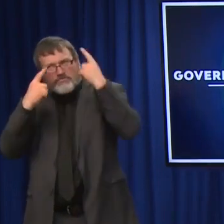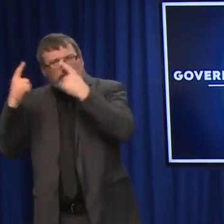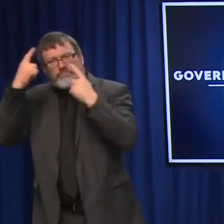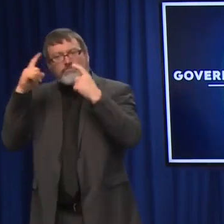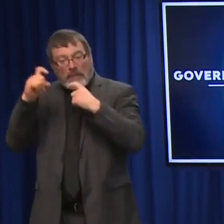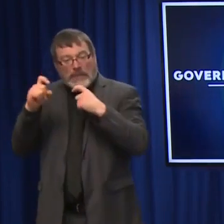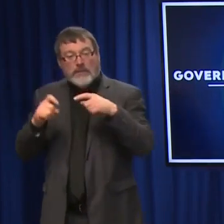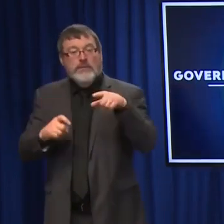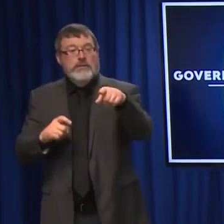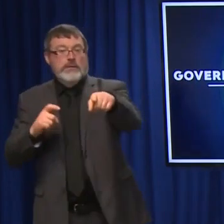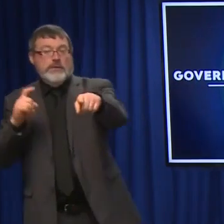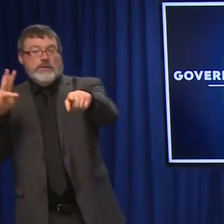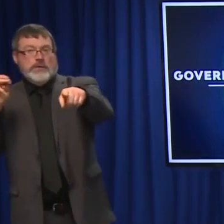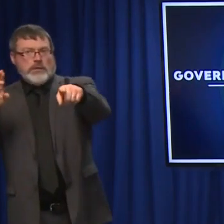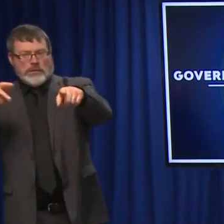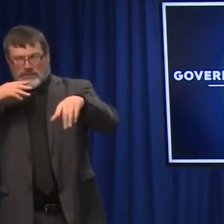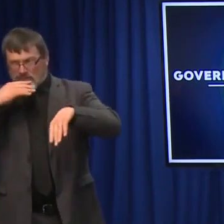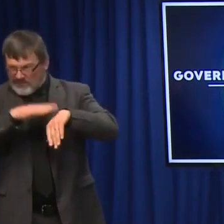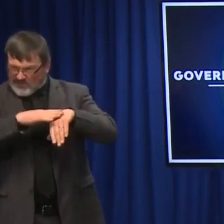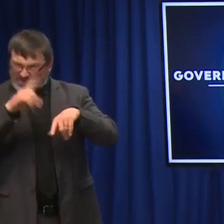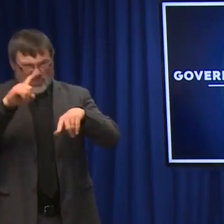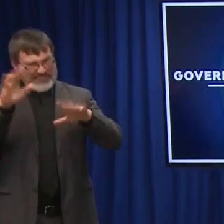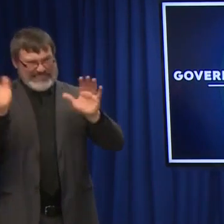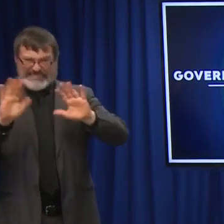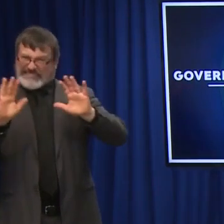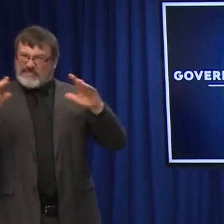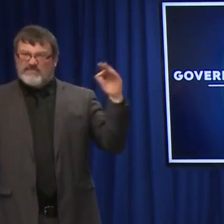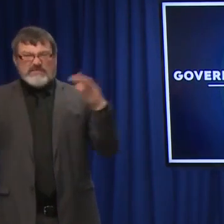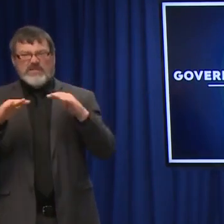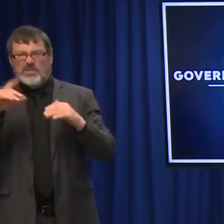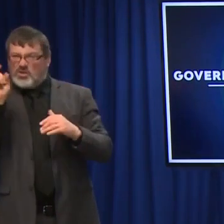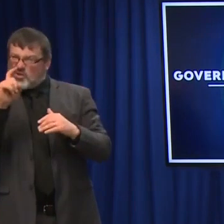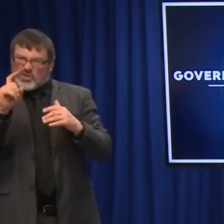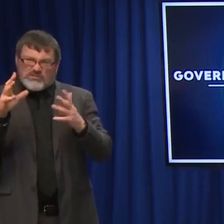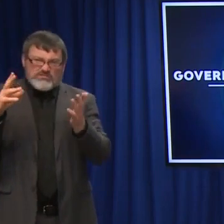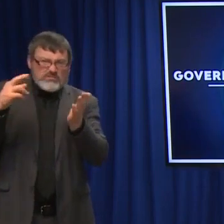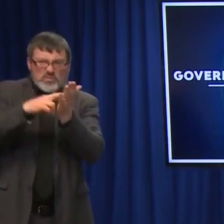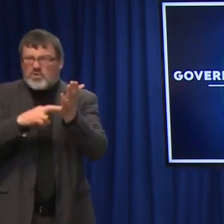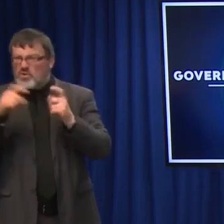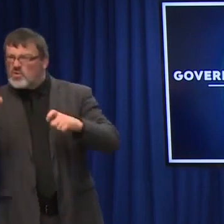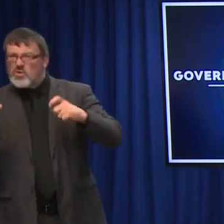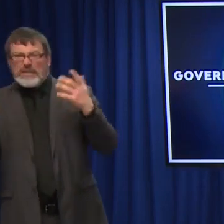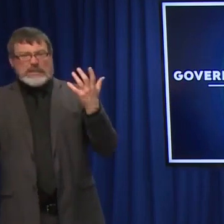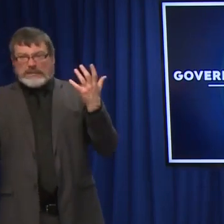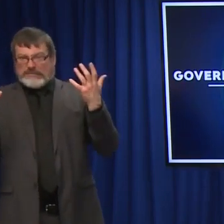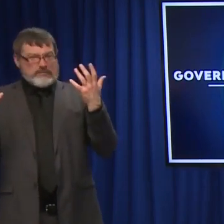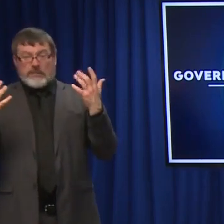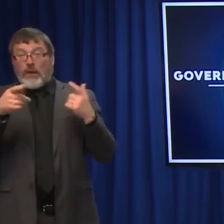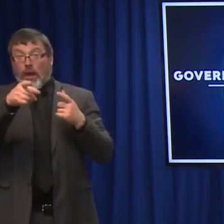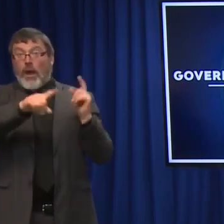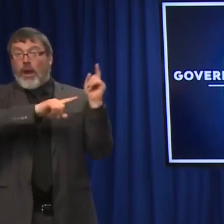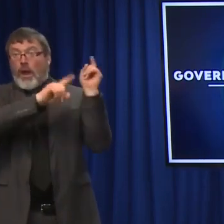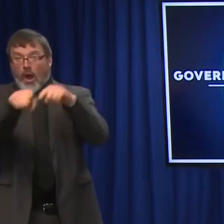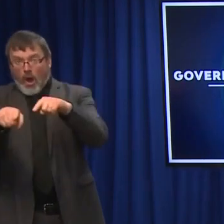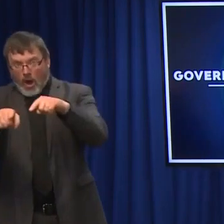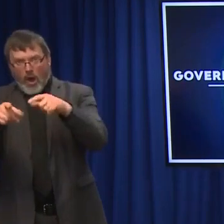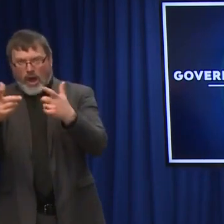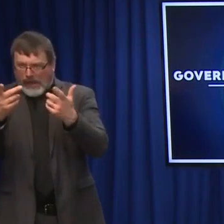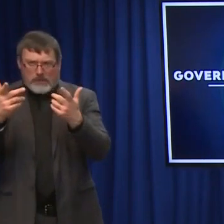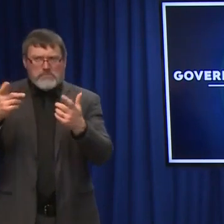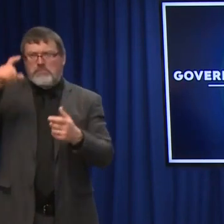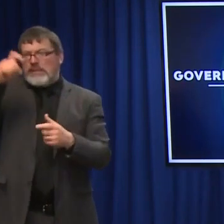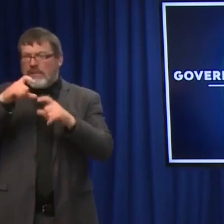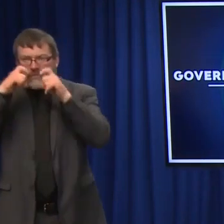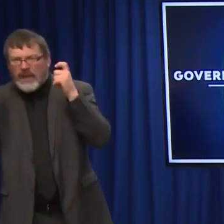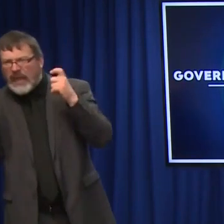Christmas Eve parties and things like that? And if they do, should they be wearing a mask? Should they be opening a window?